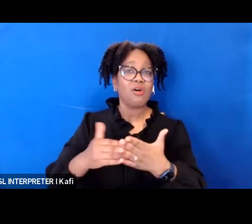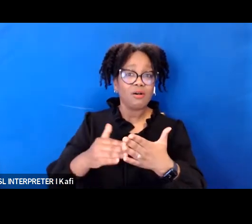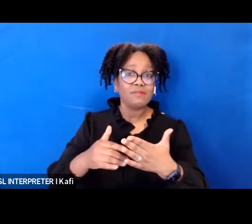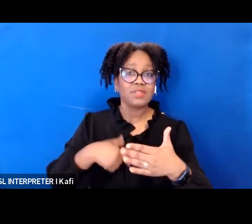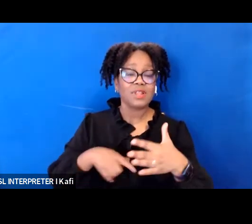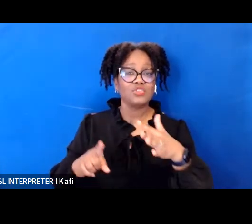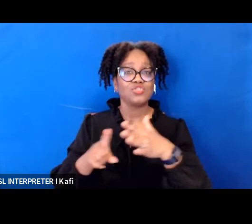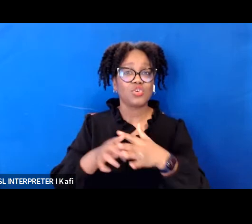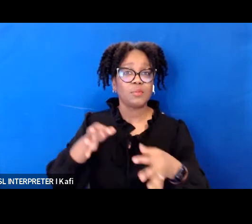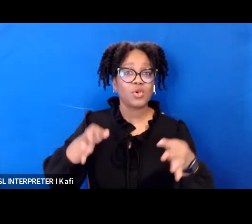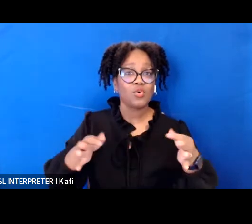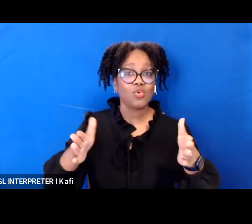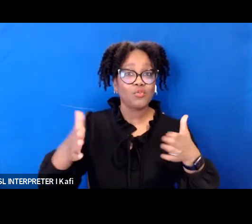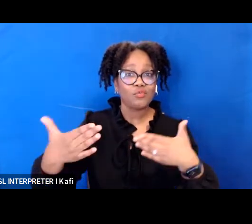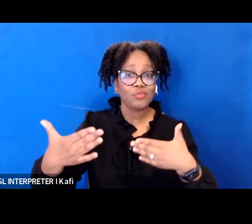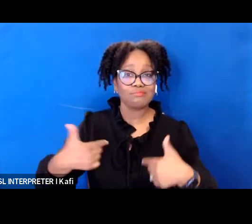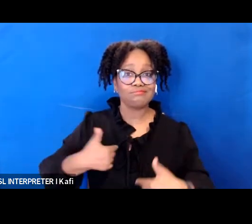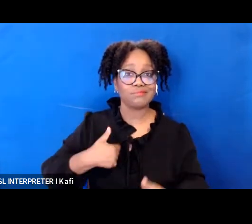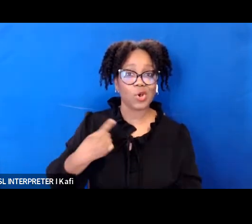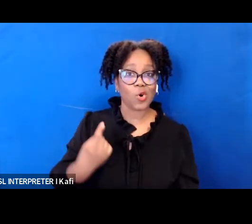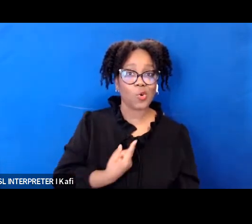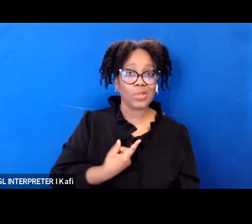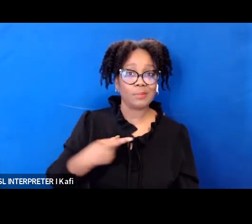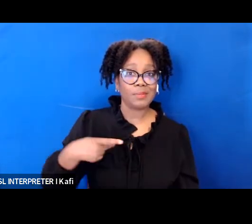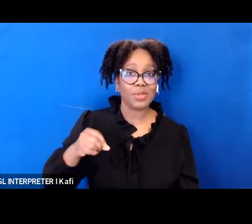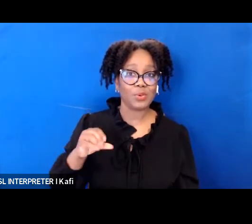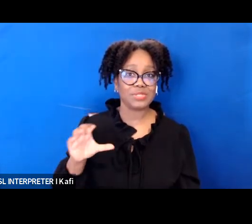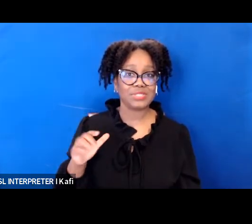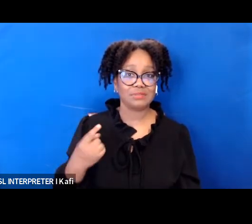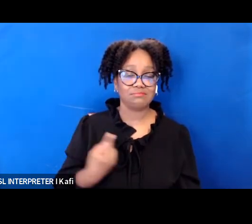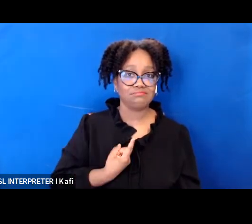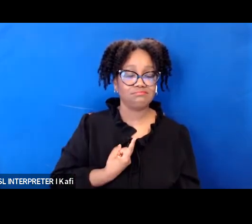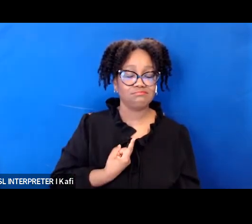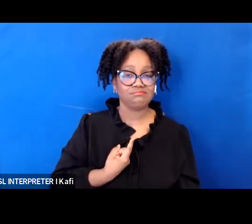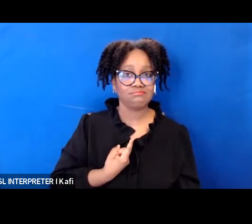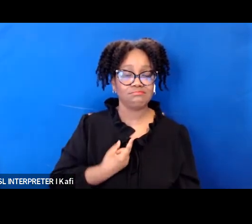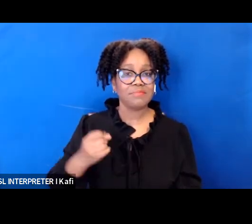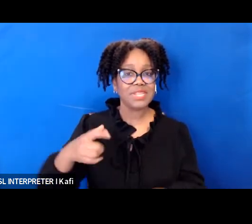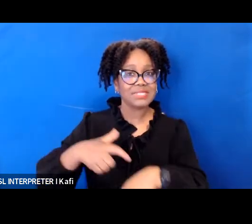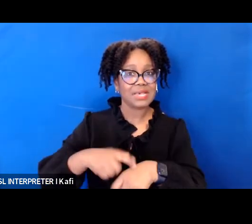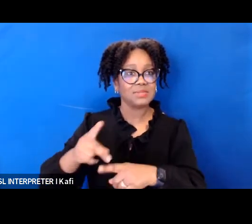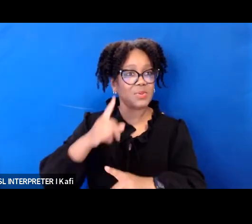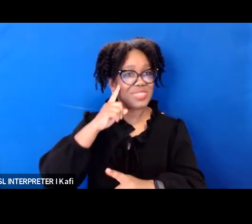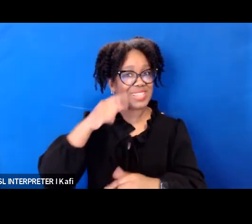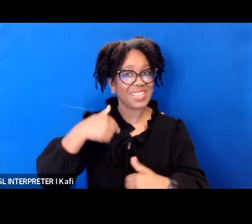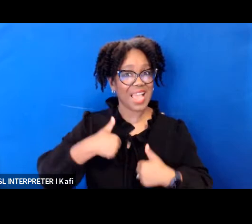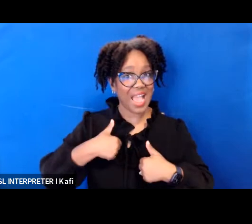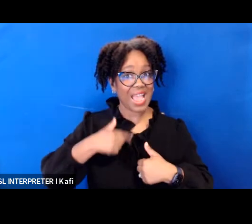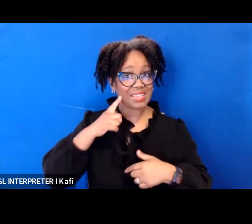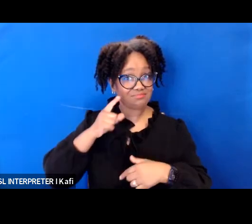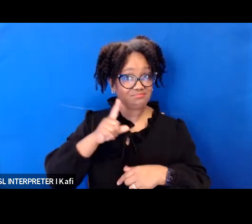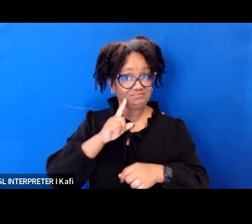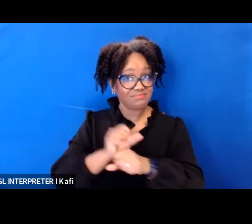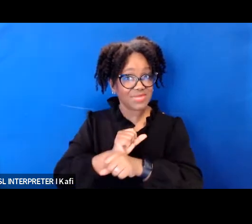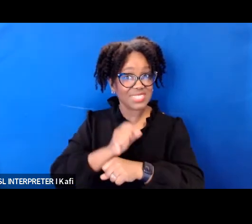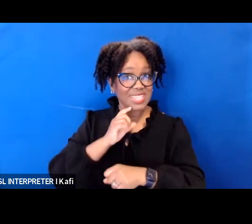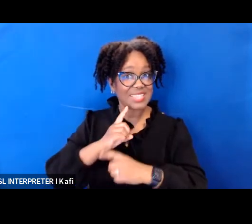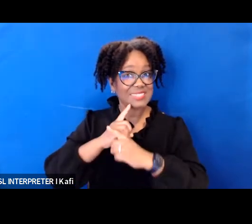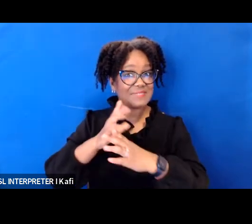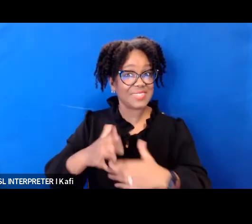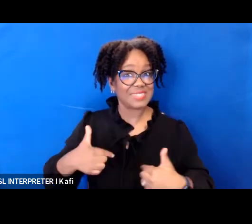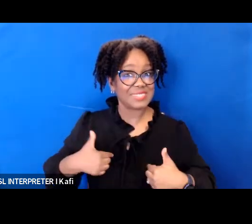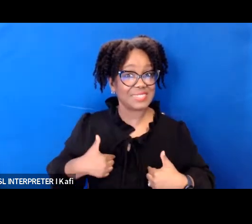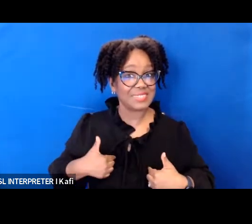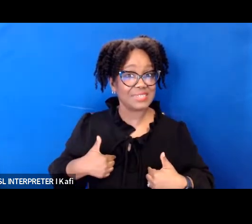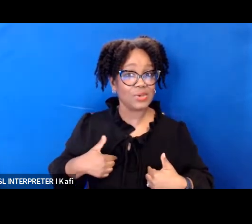i've frequently been mistaken for a defendant the family member of a defendant a legal assistant or the personal